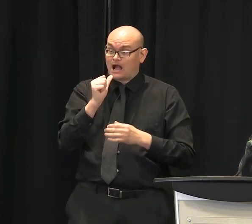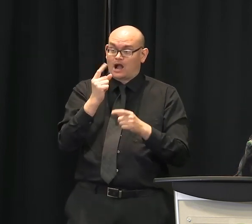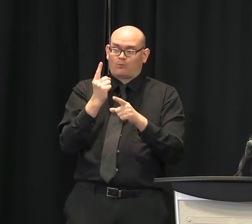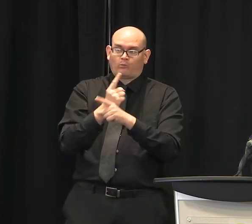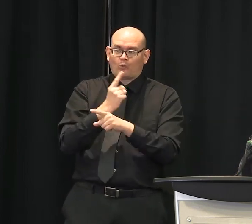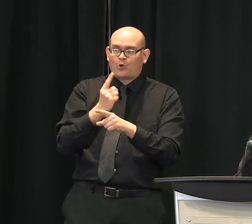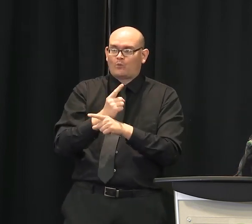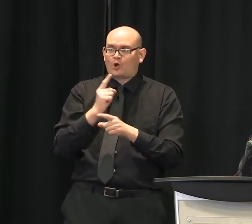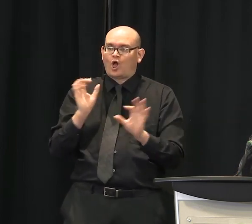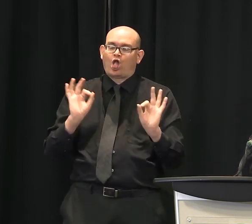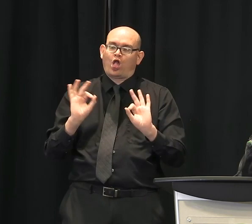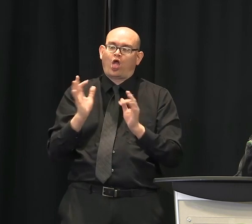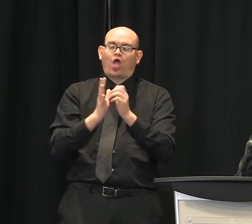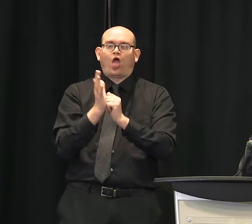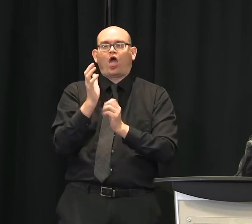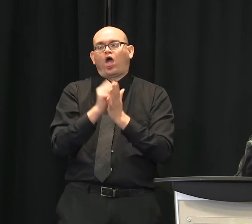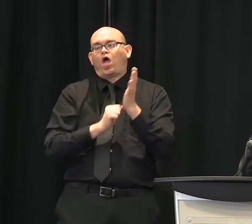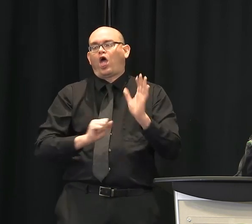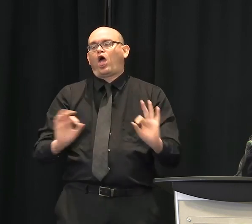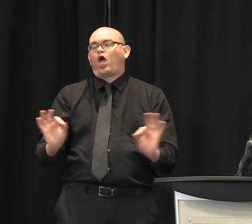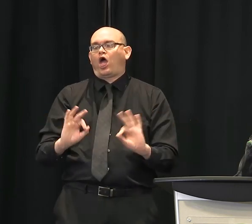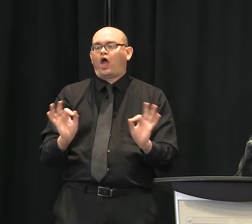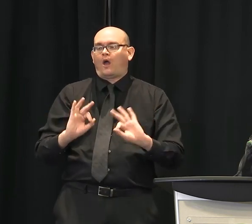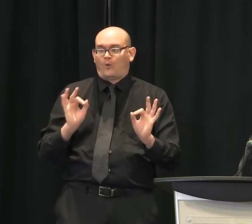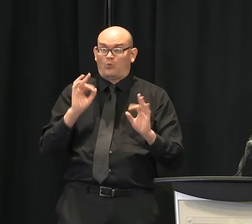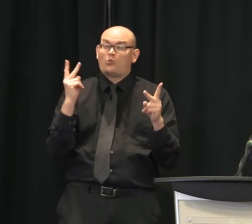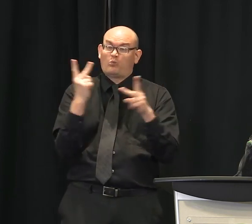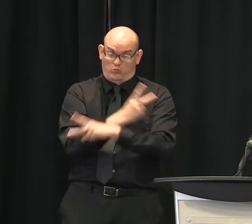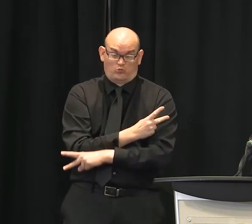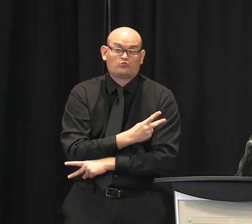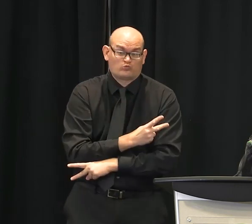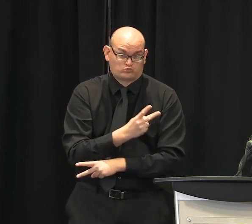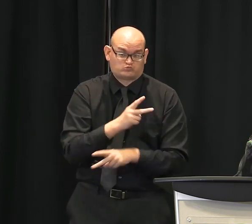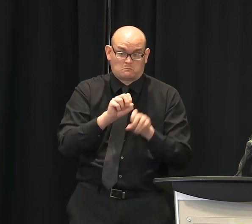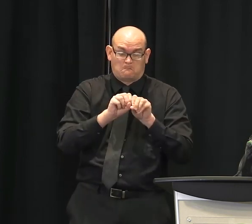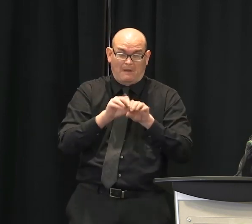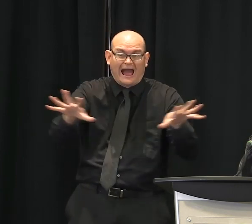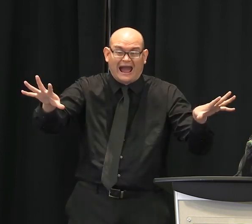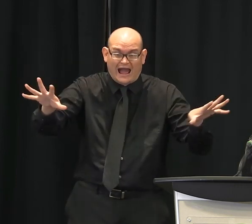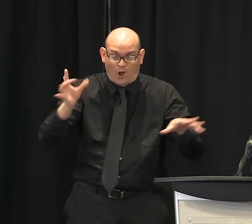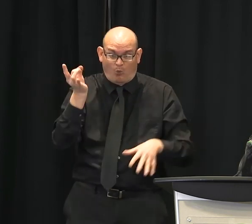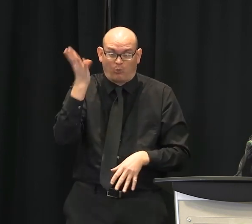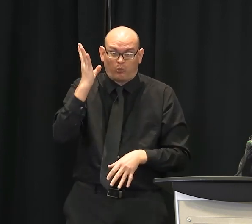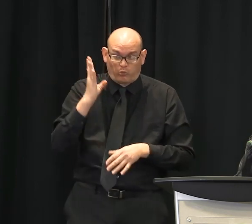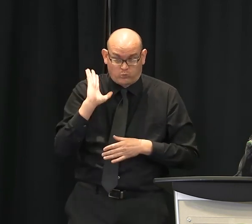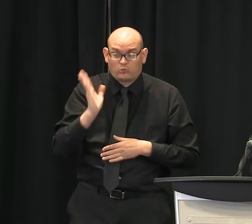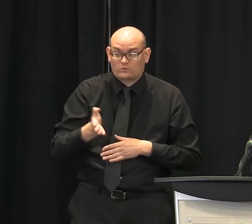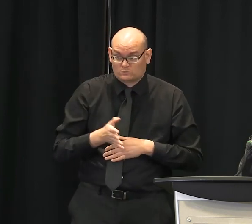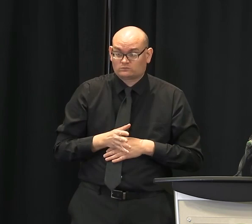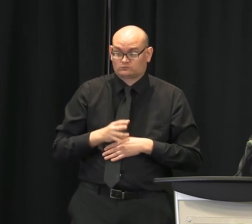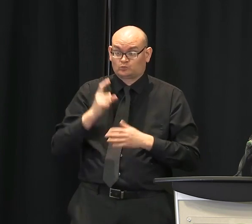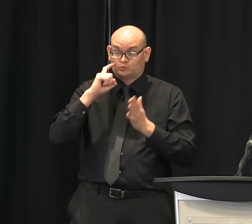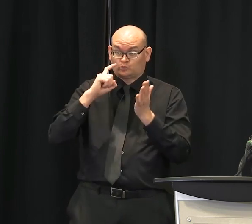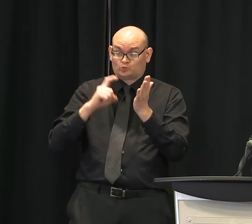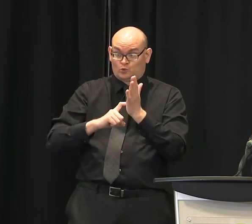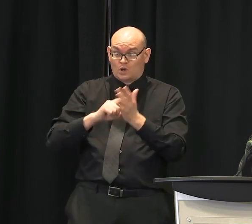health care, if you watch us put on a pair of gloves, whether we're in an exam room or in a hospital, we always take those gloves off when we leave the room.